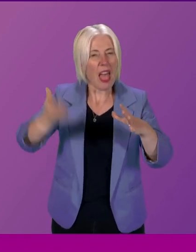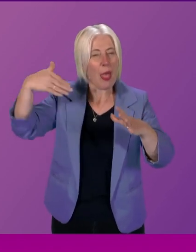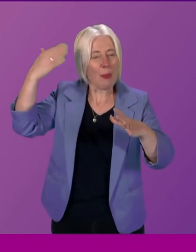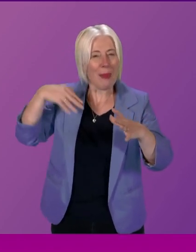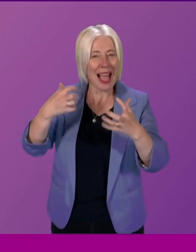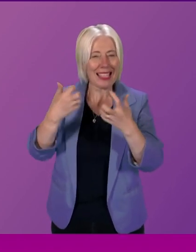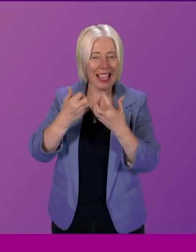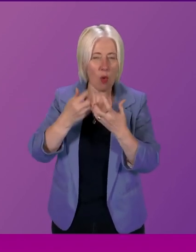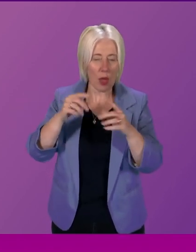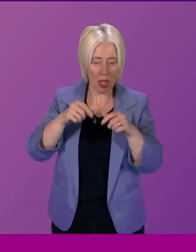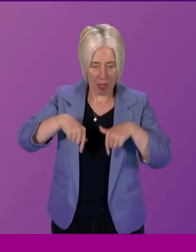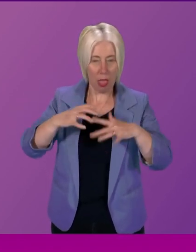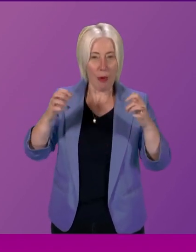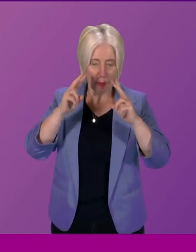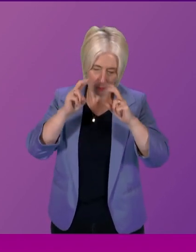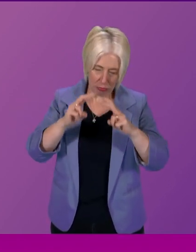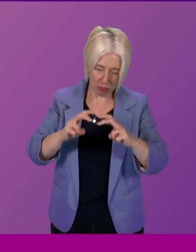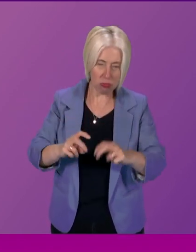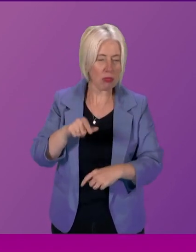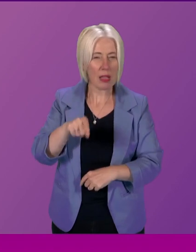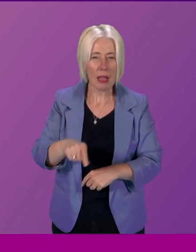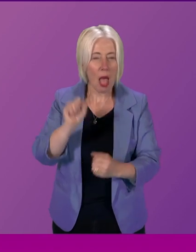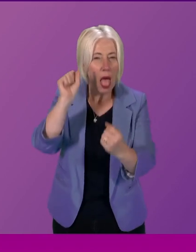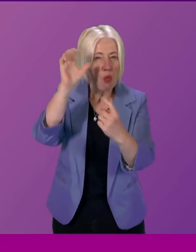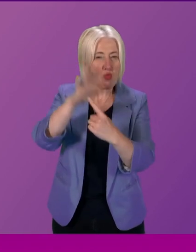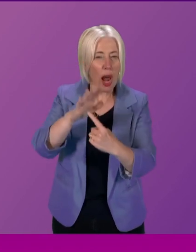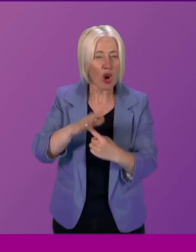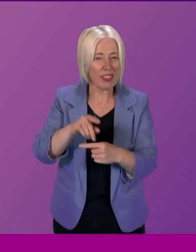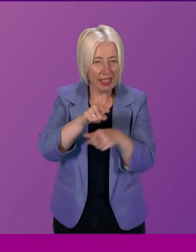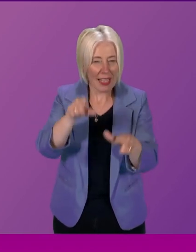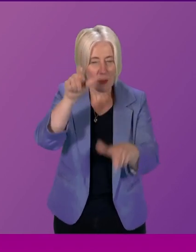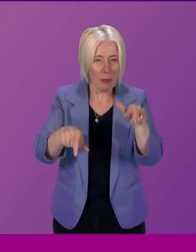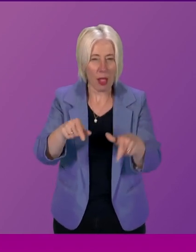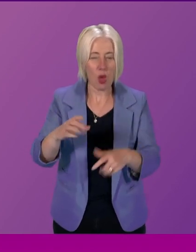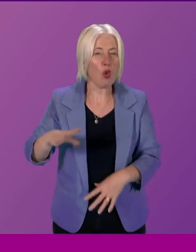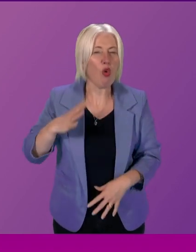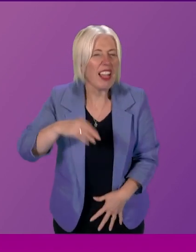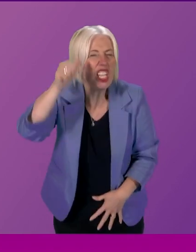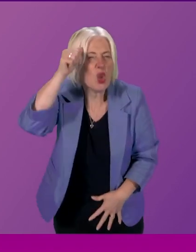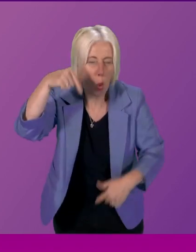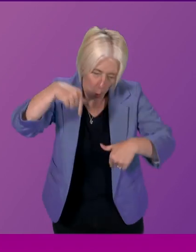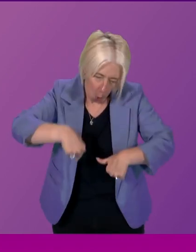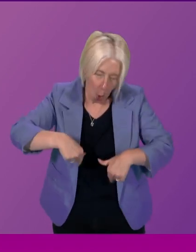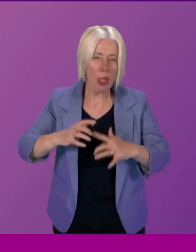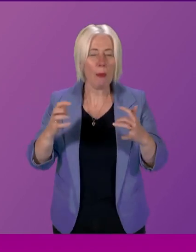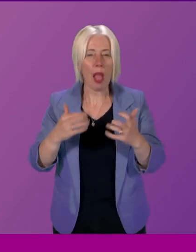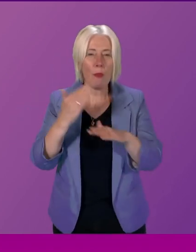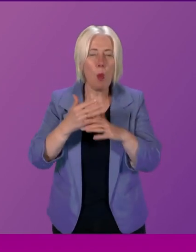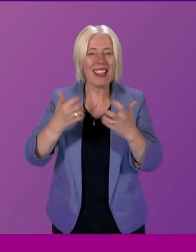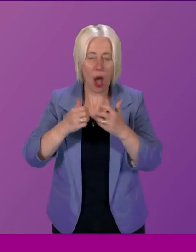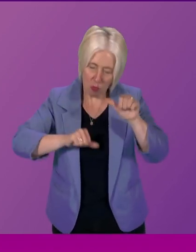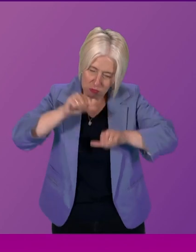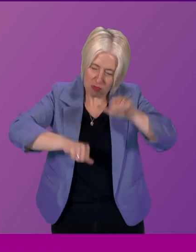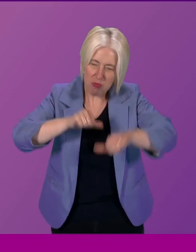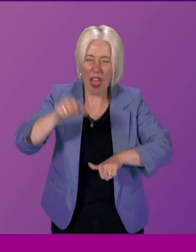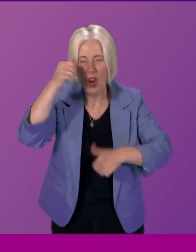parliamentary scrutiny can tend to prioritise those who already have an understanding of how the parliament works and the resources to